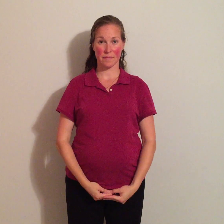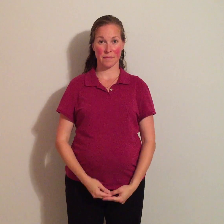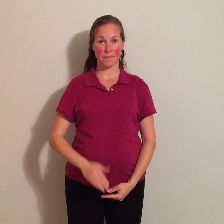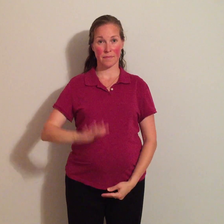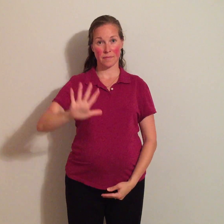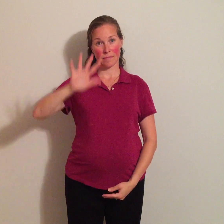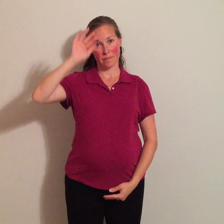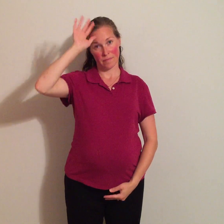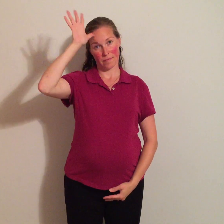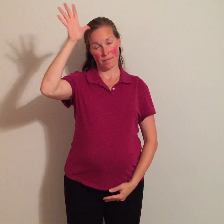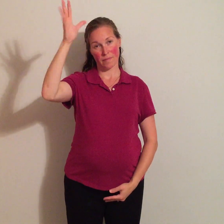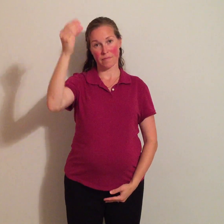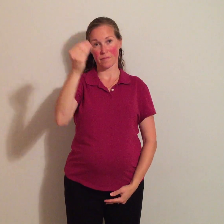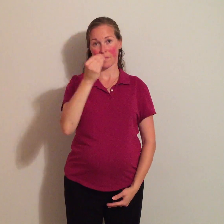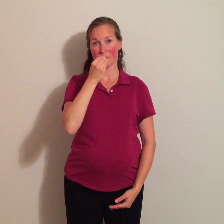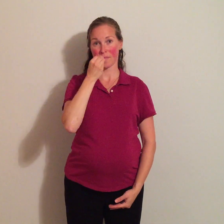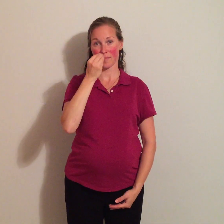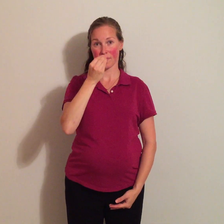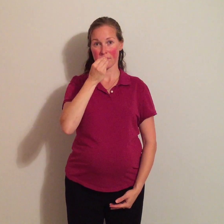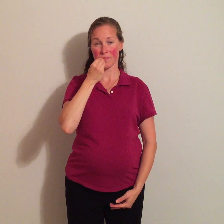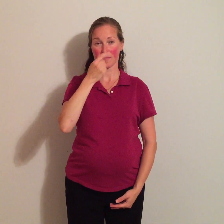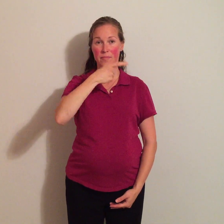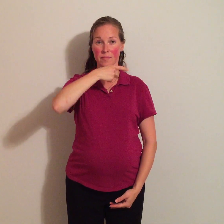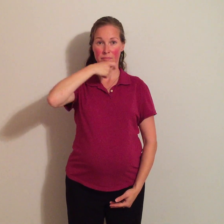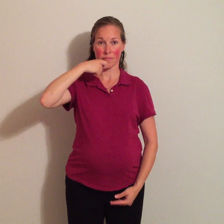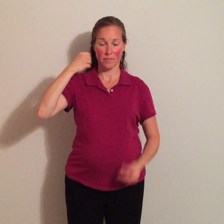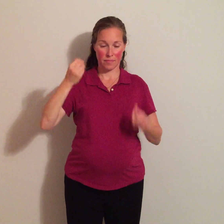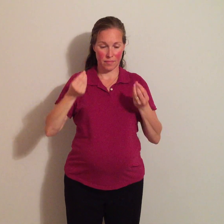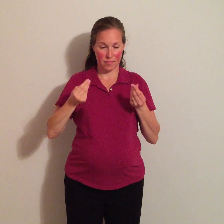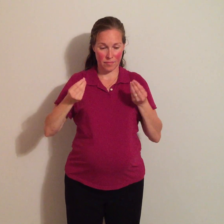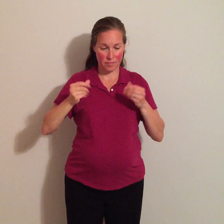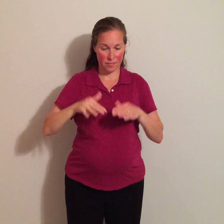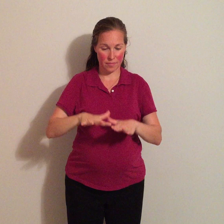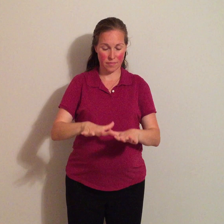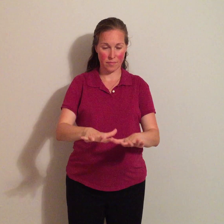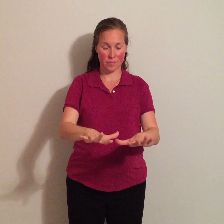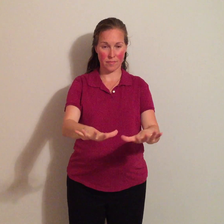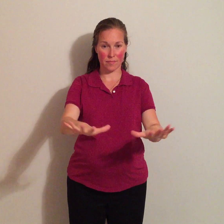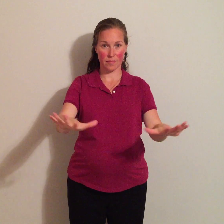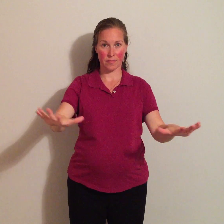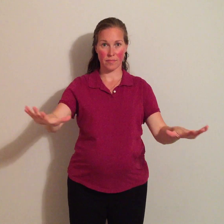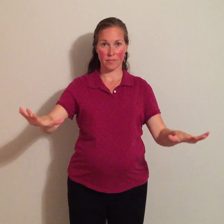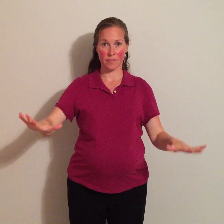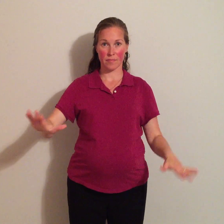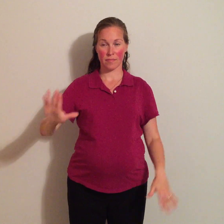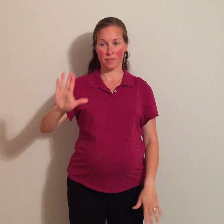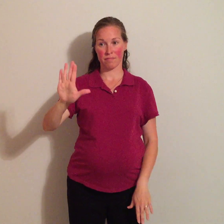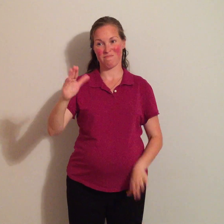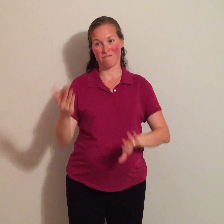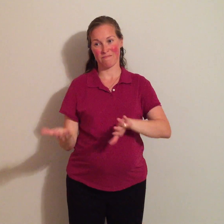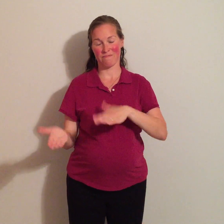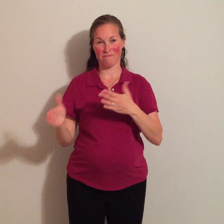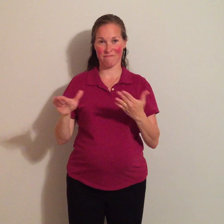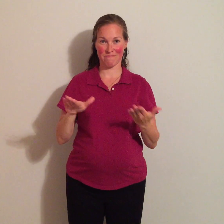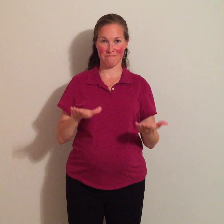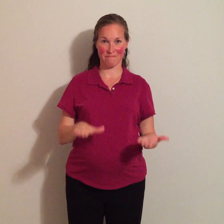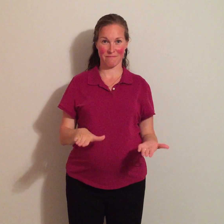Your fathers ate the manna in the wilderness And they died